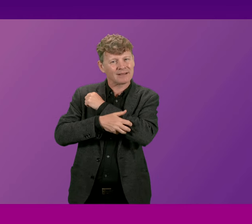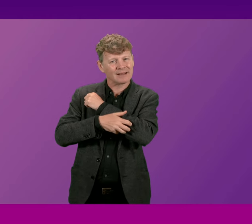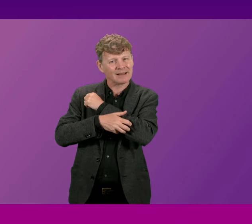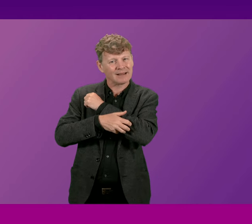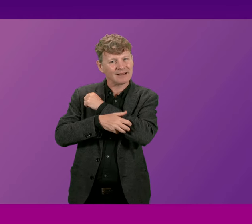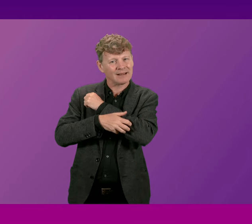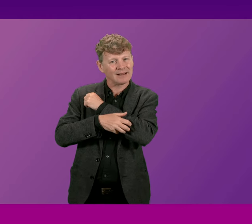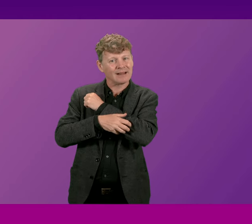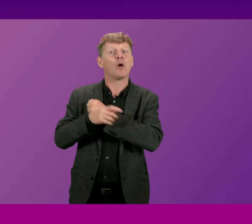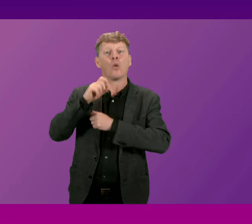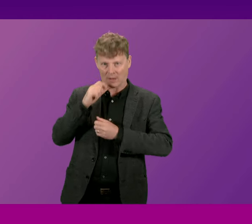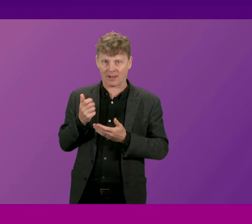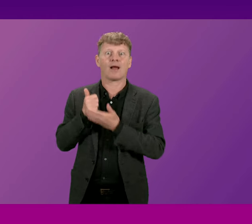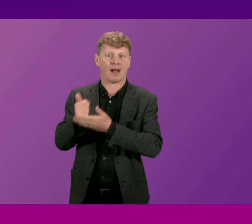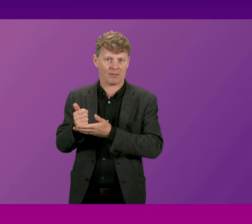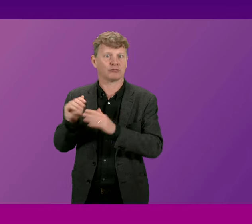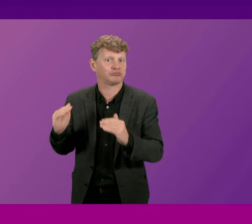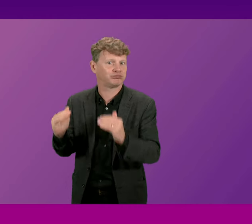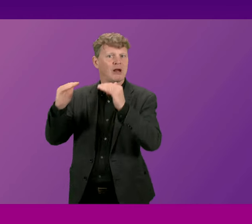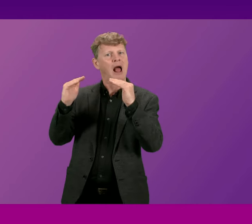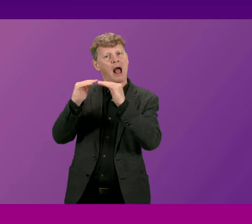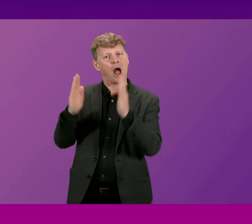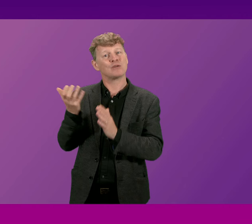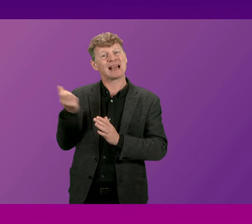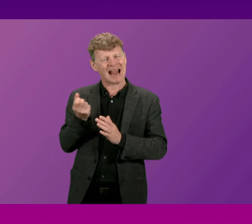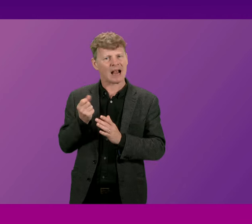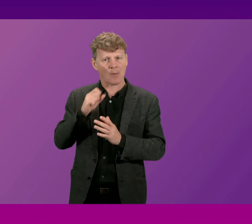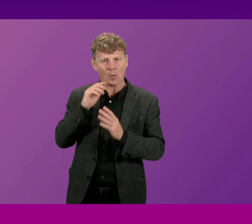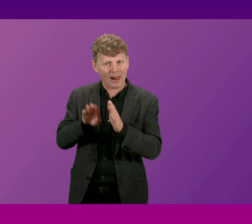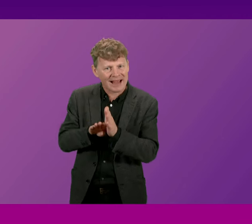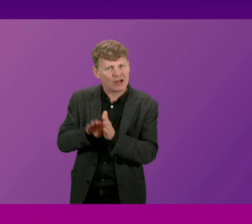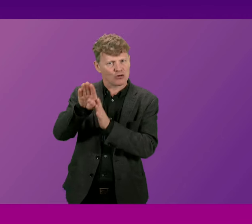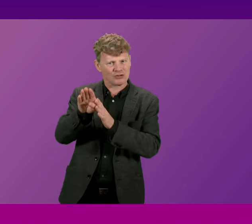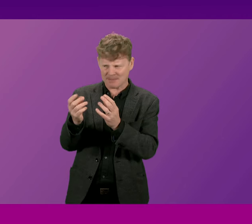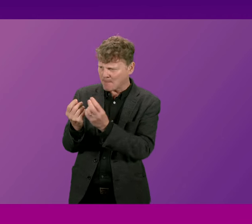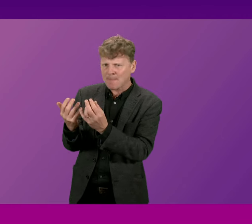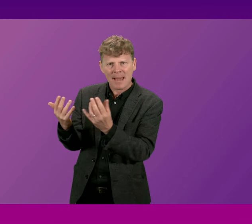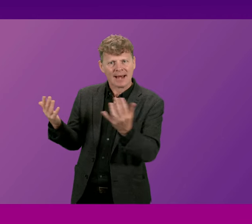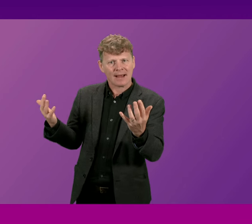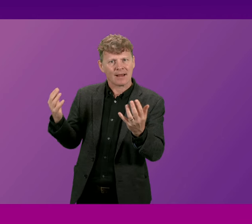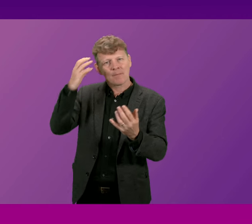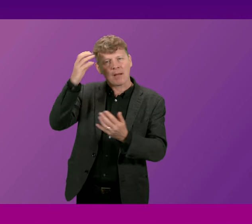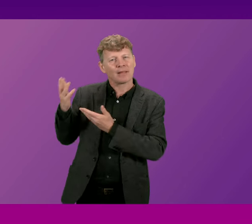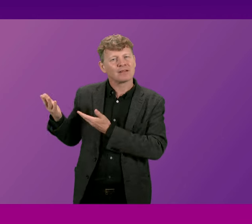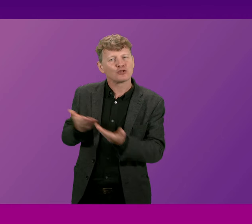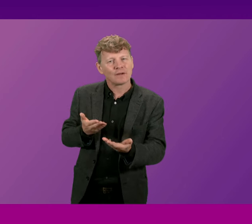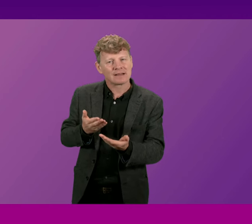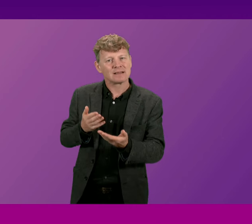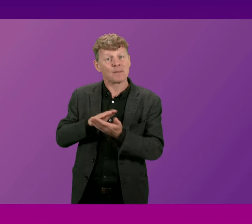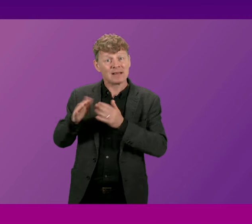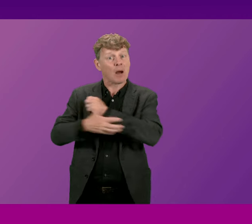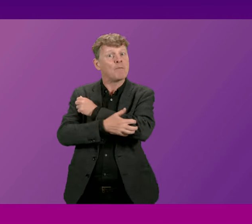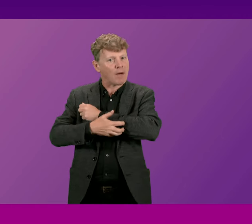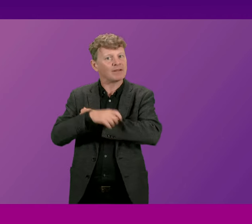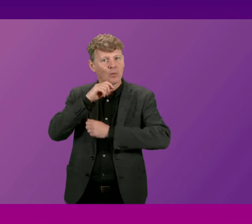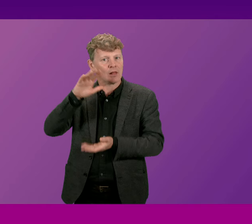we have agreed there will be household incomes that will be increasing substantially poverty will be eroded because of the